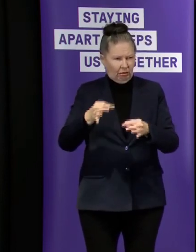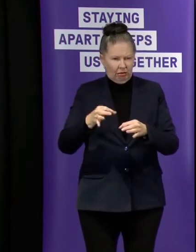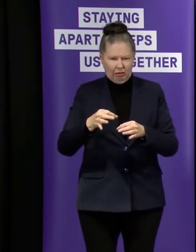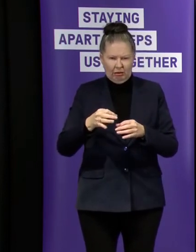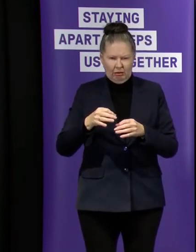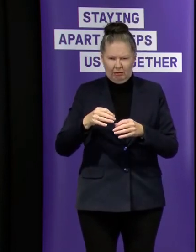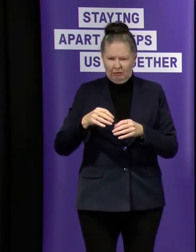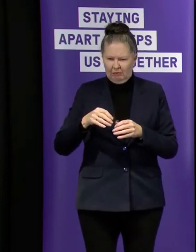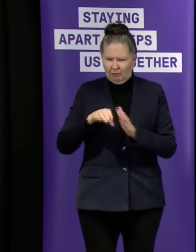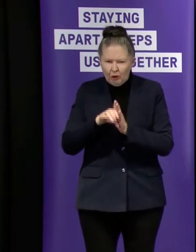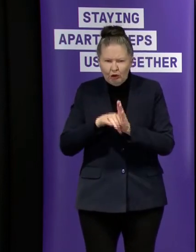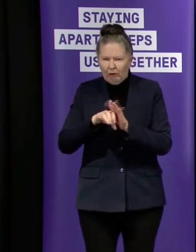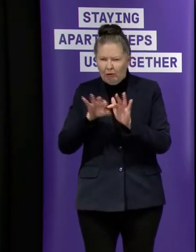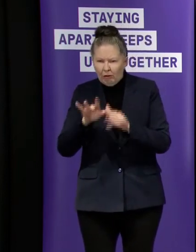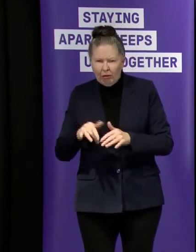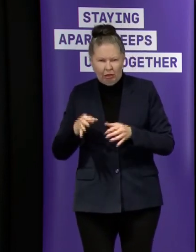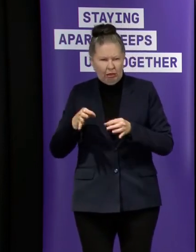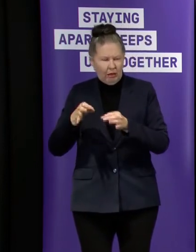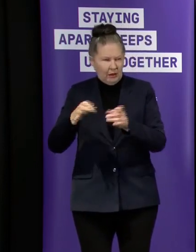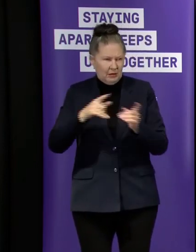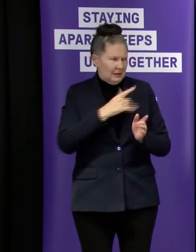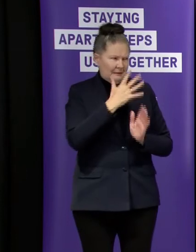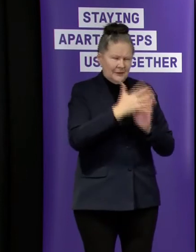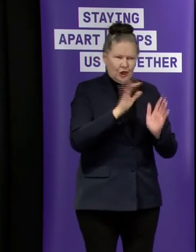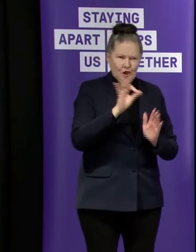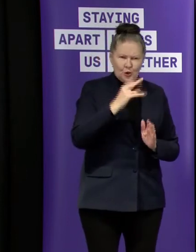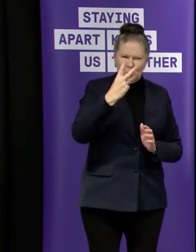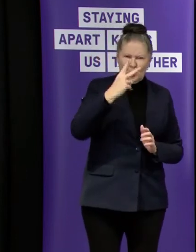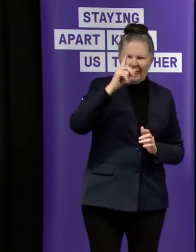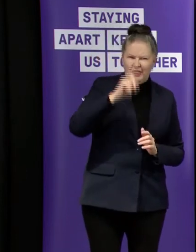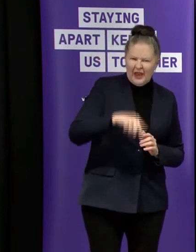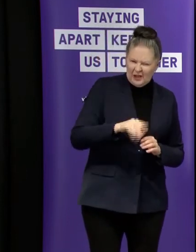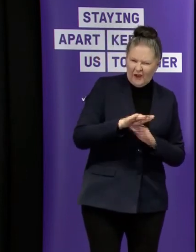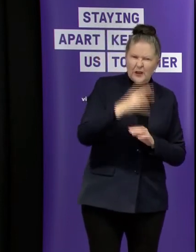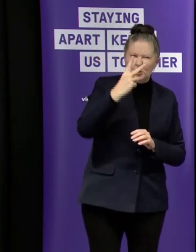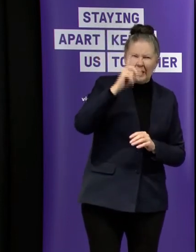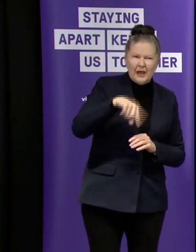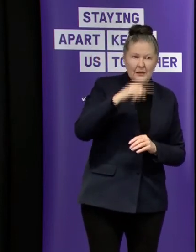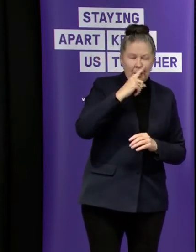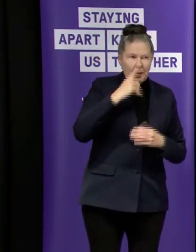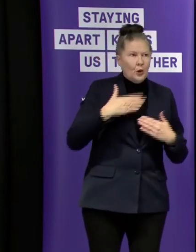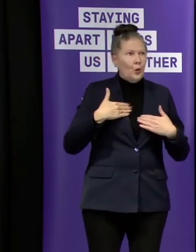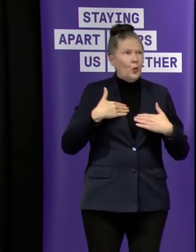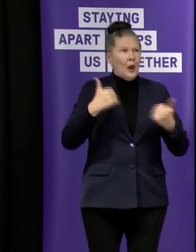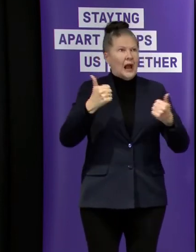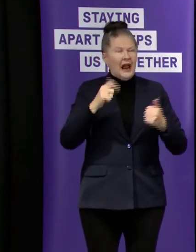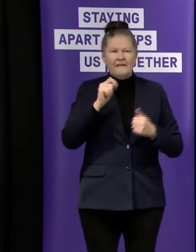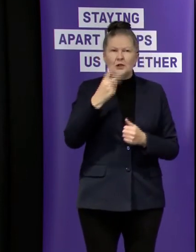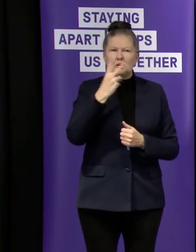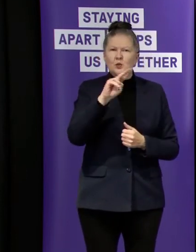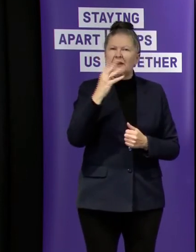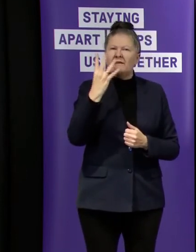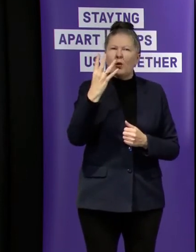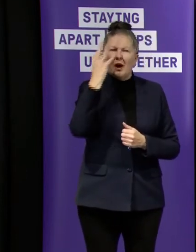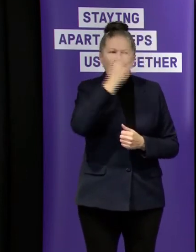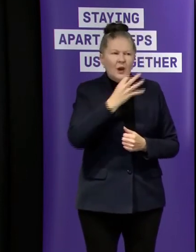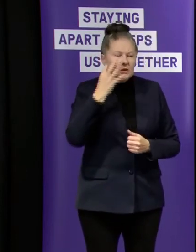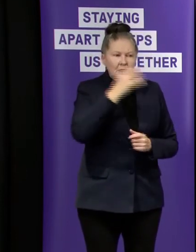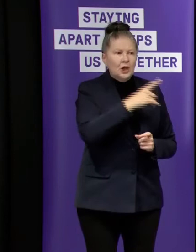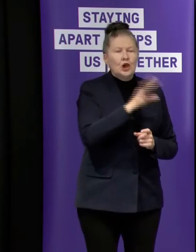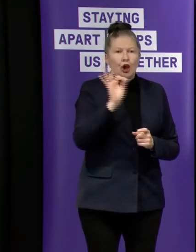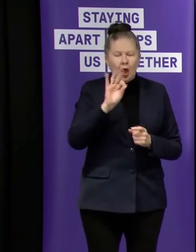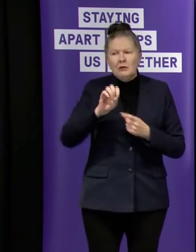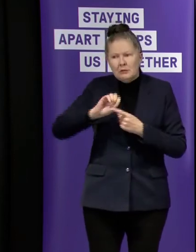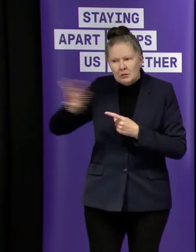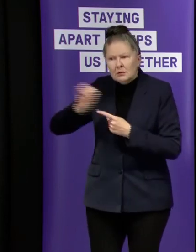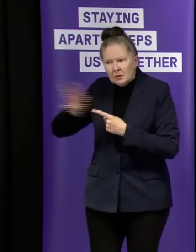i mean obviously we haven't had 2 300 people recover in 24 hours yeah so i understand that it's um gone to health direct to be allocated and then